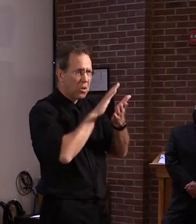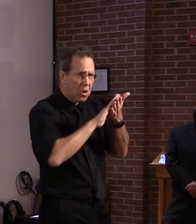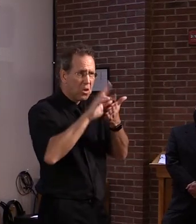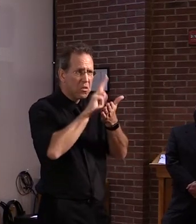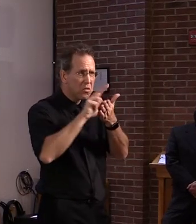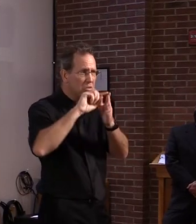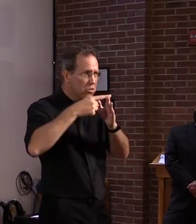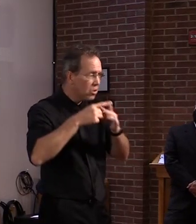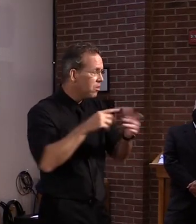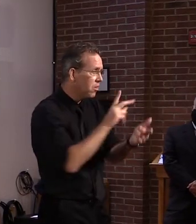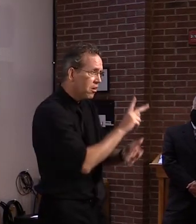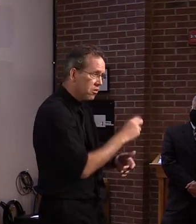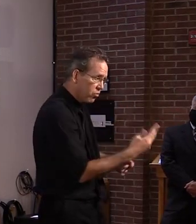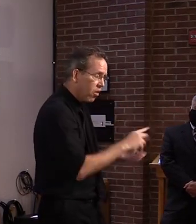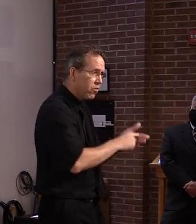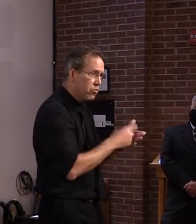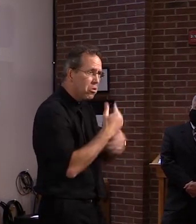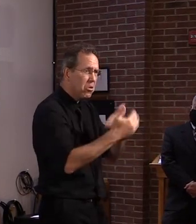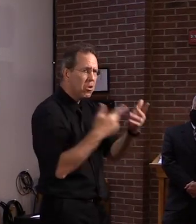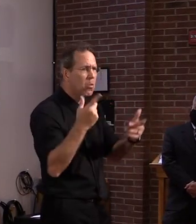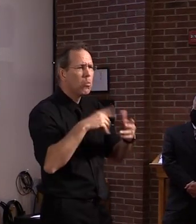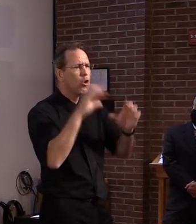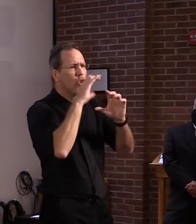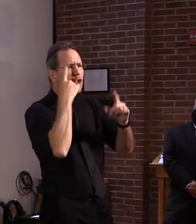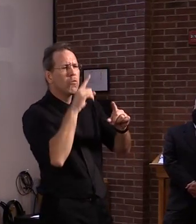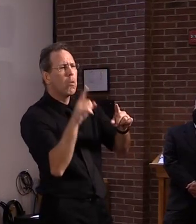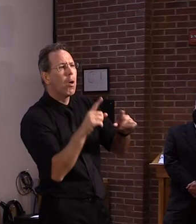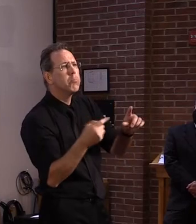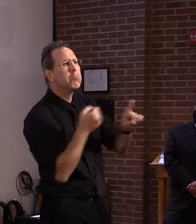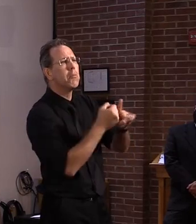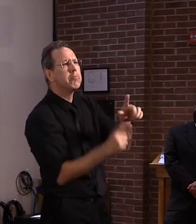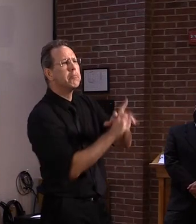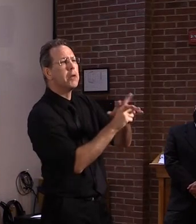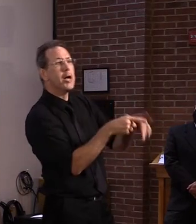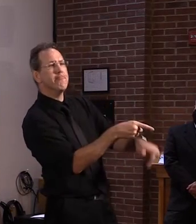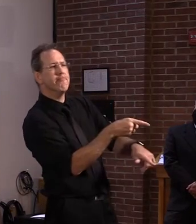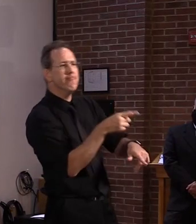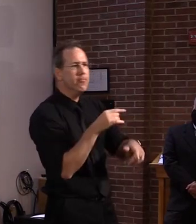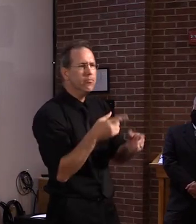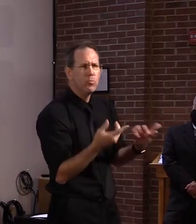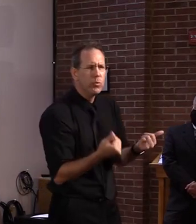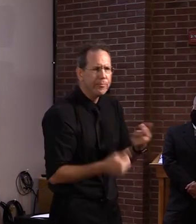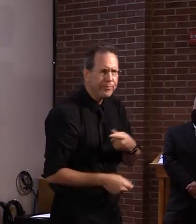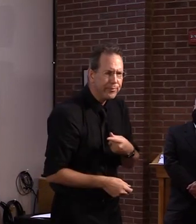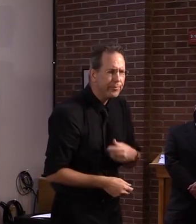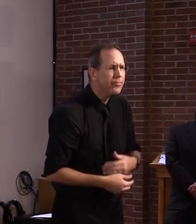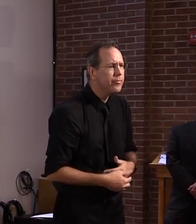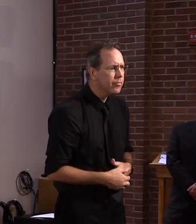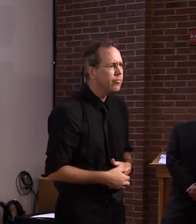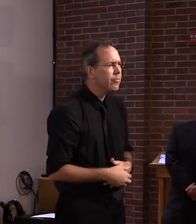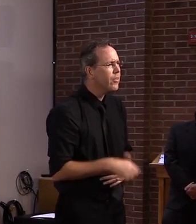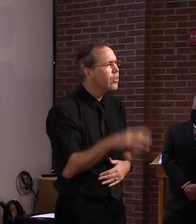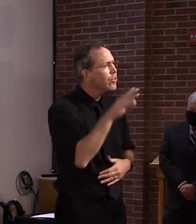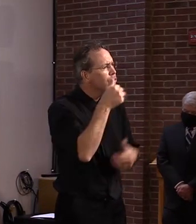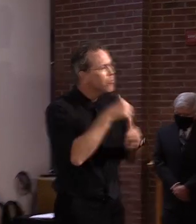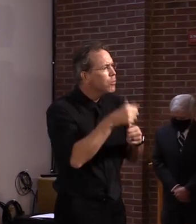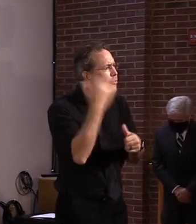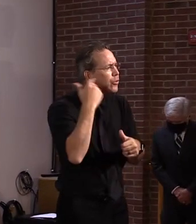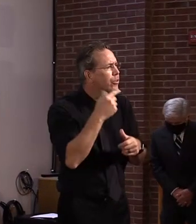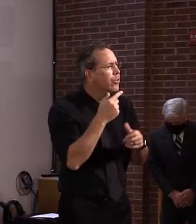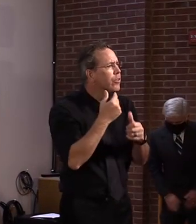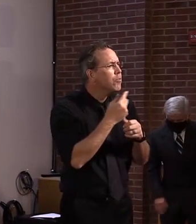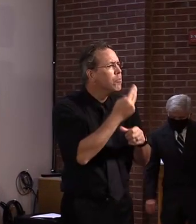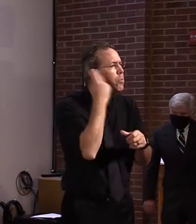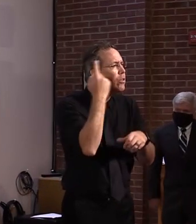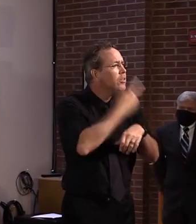just like what we did when we looked at, uh, holiday weekends. Uh, we follow our percent positivity rate and our numbers of